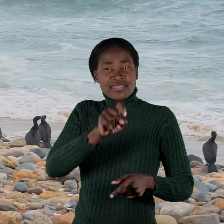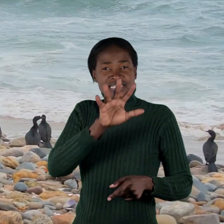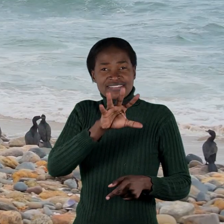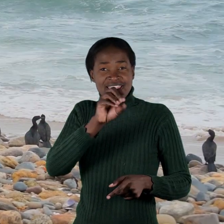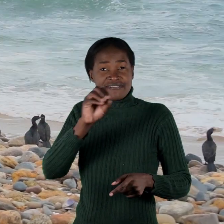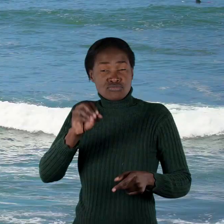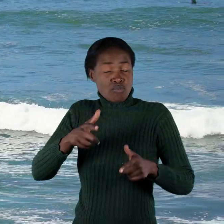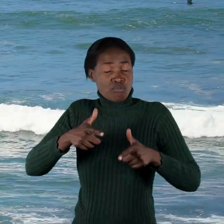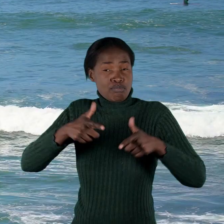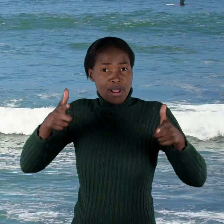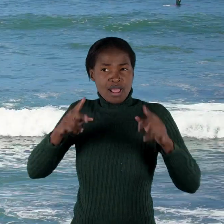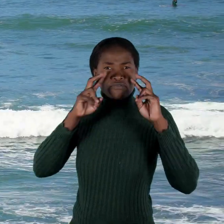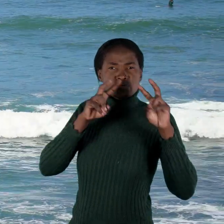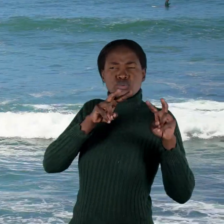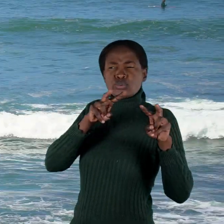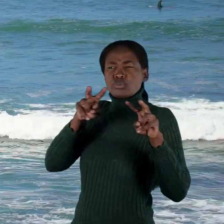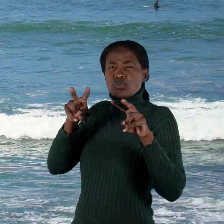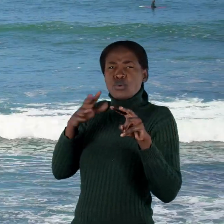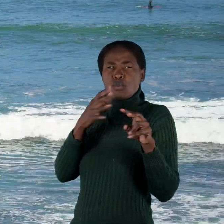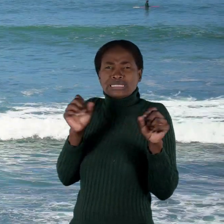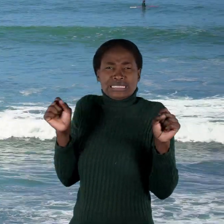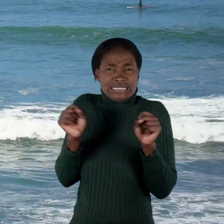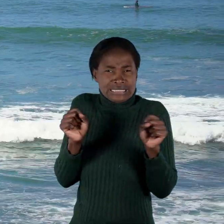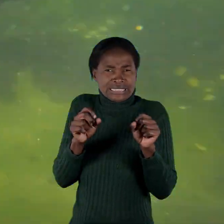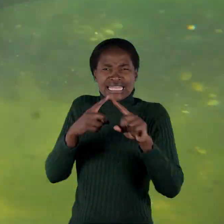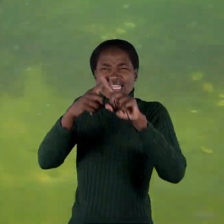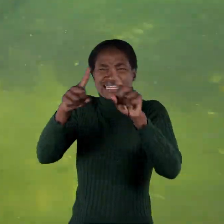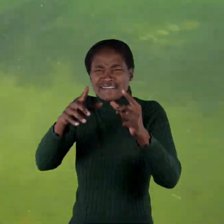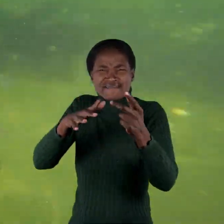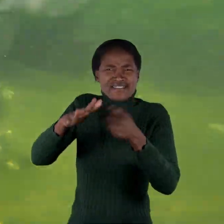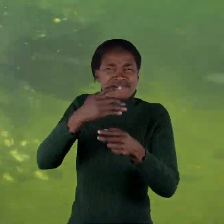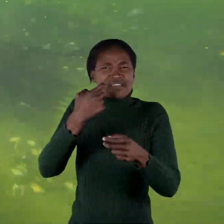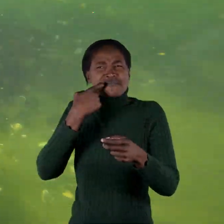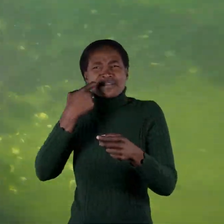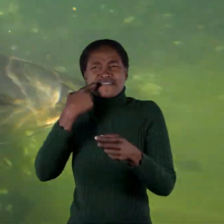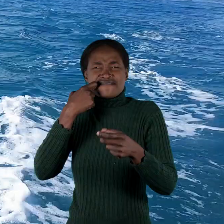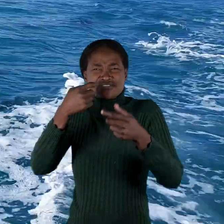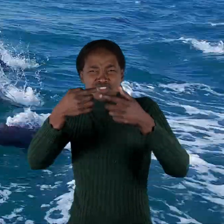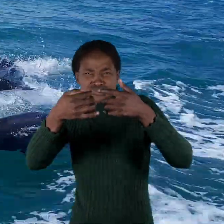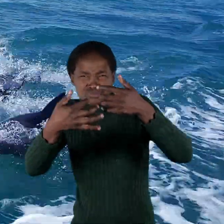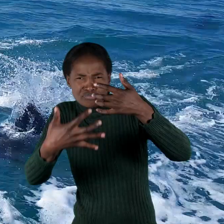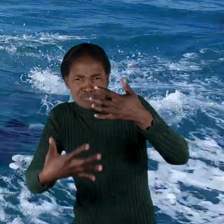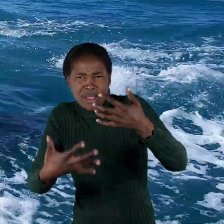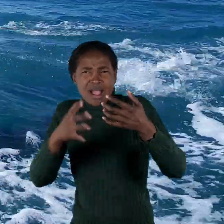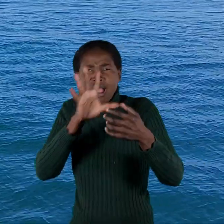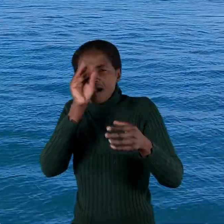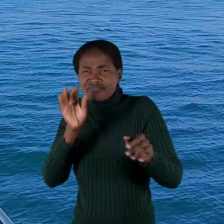waters and watch cormorants, surfers, pelicans, African fur seals, dolphins and sometimes whales.